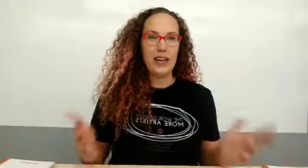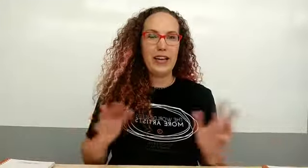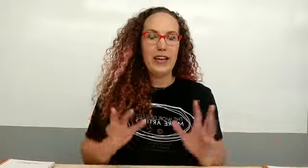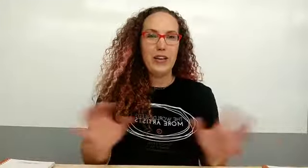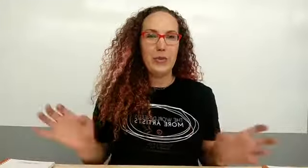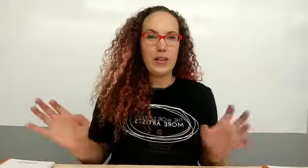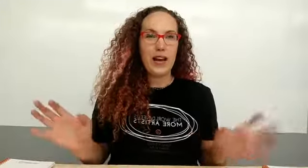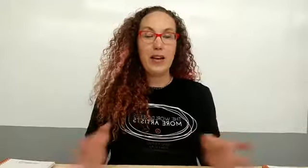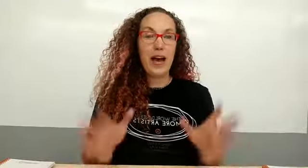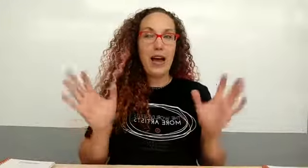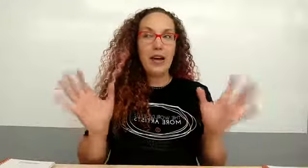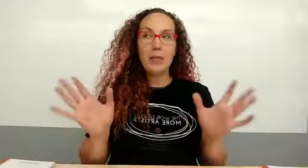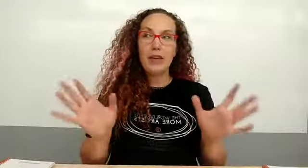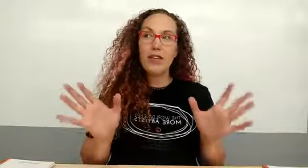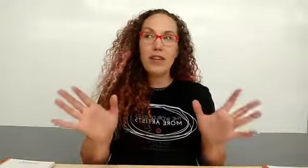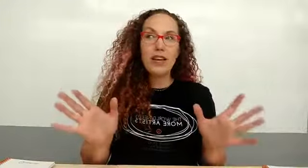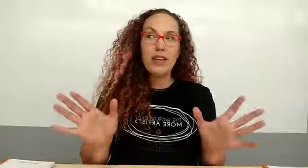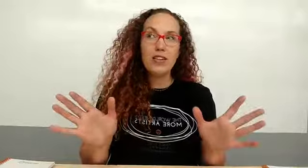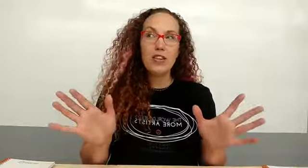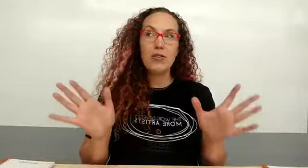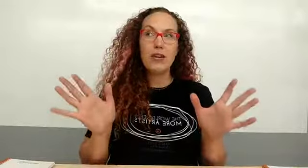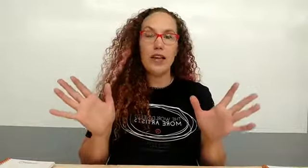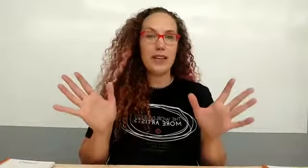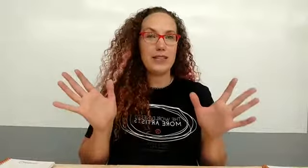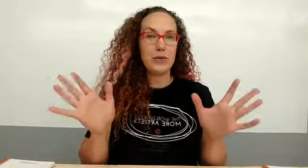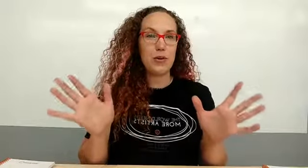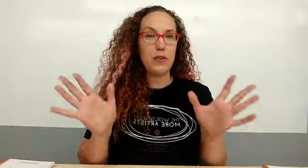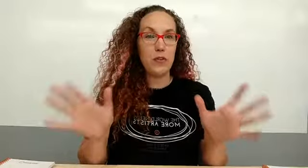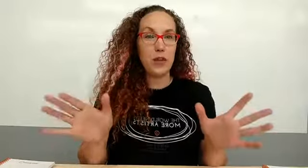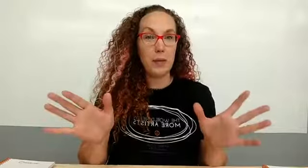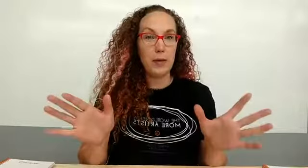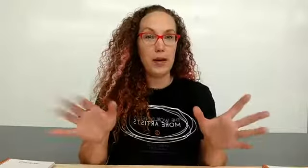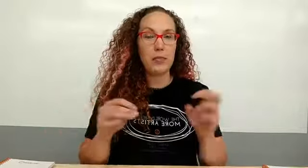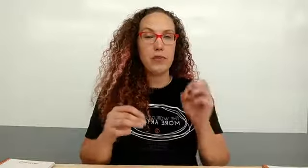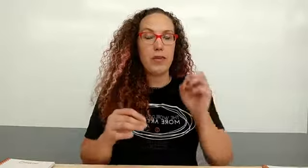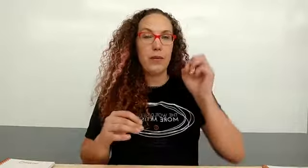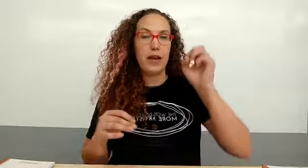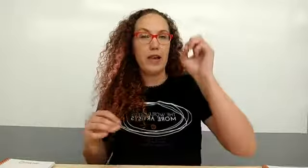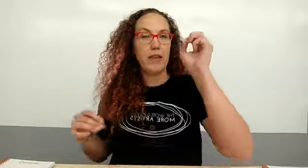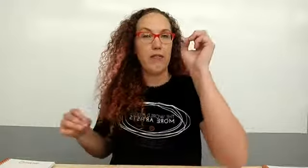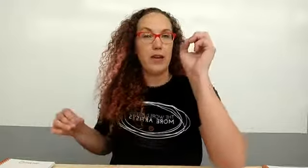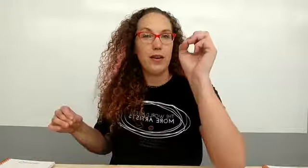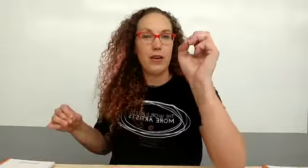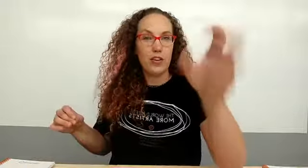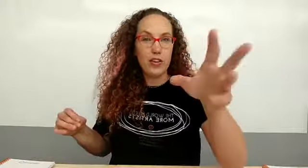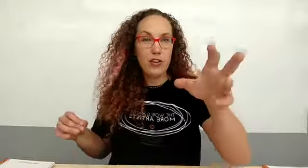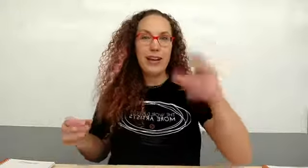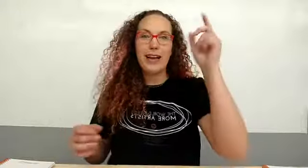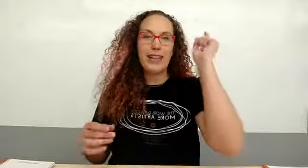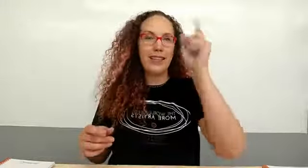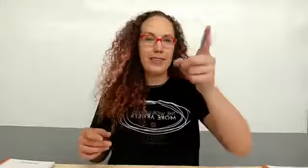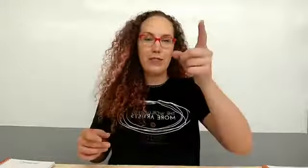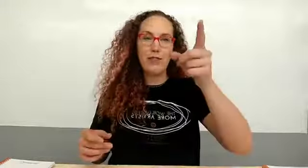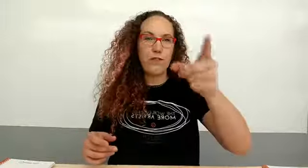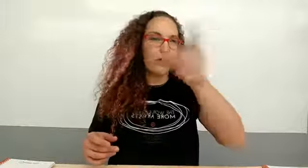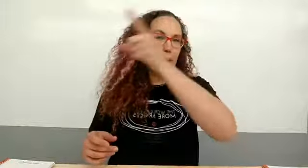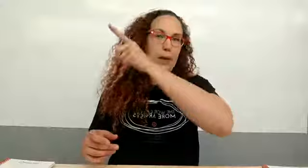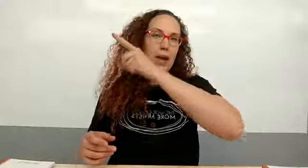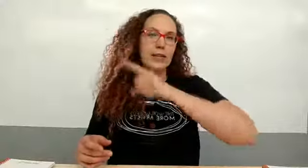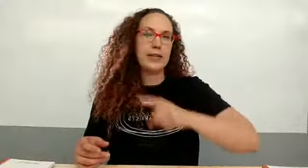we can and i am even looking into like some sort of affiliate program so that way if you're like this is flipping awesome